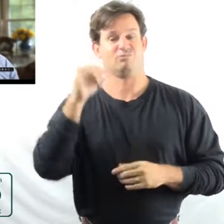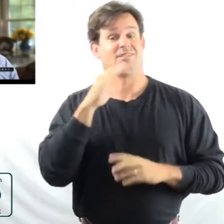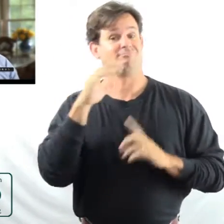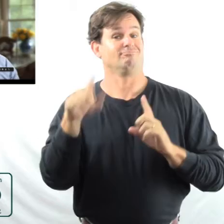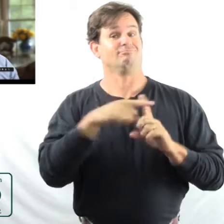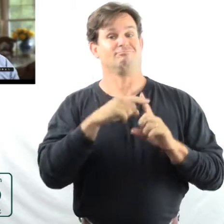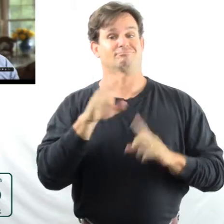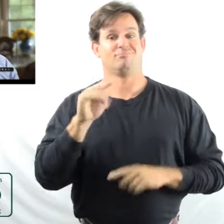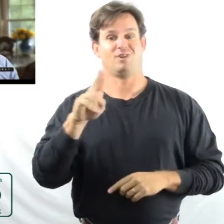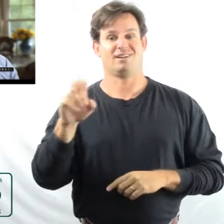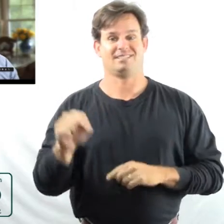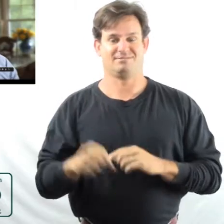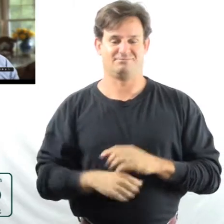is a bonus.